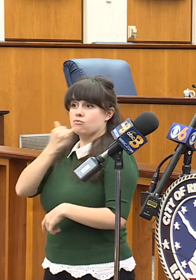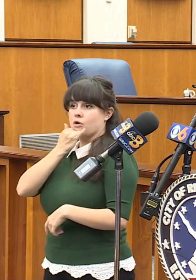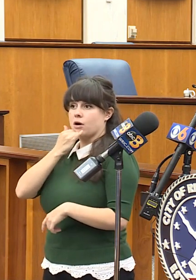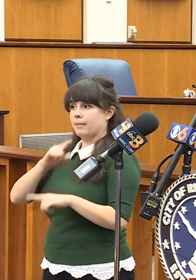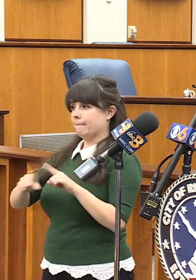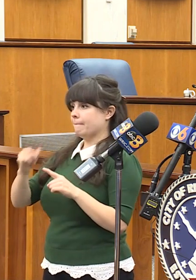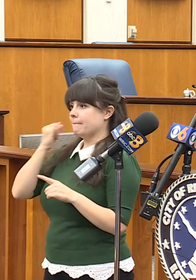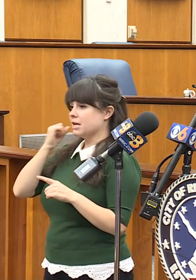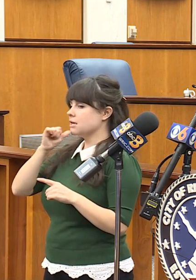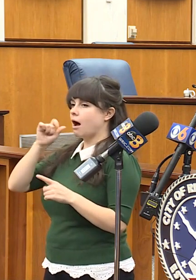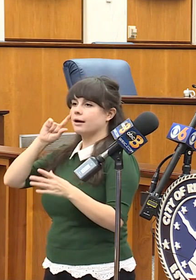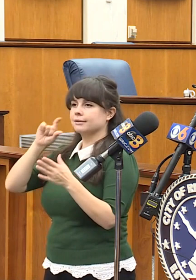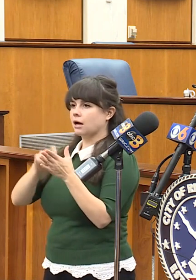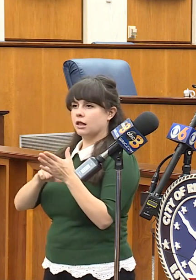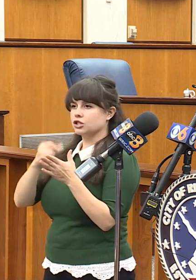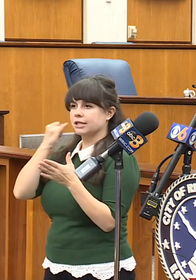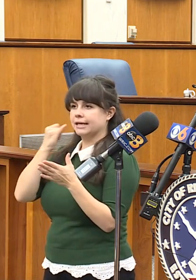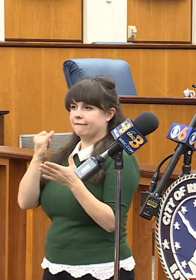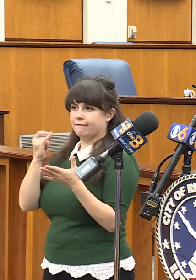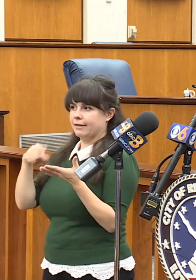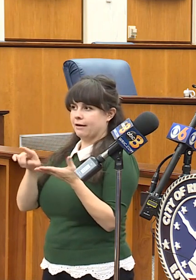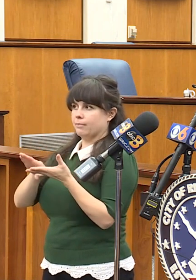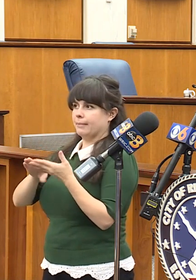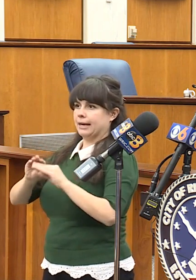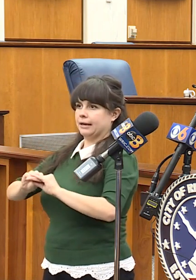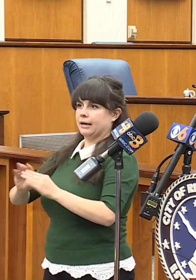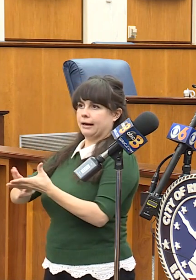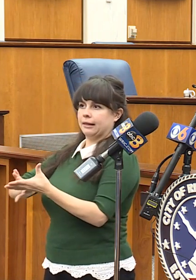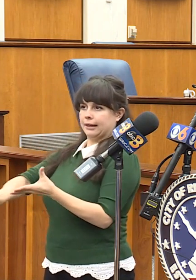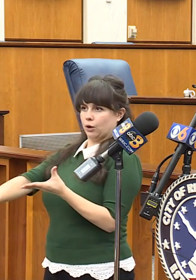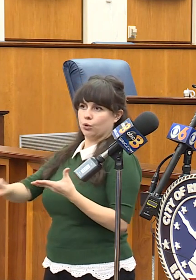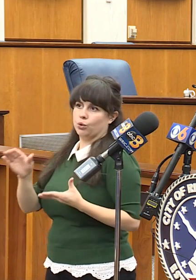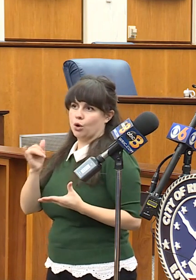of wrongdoing. So if you could just respond to that.